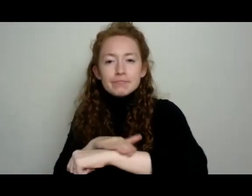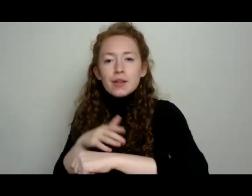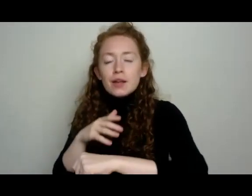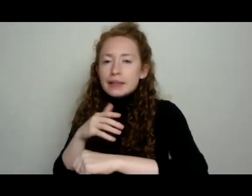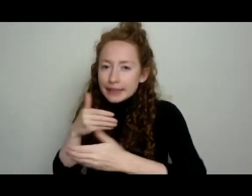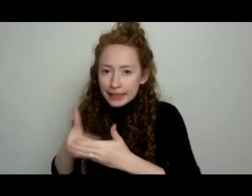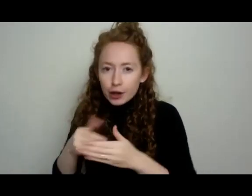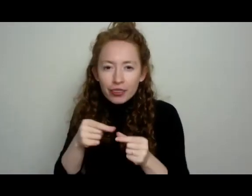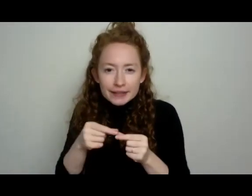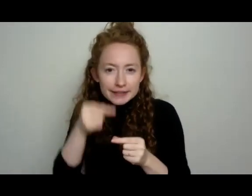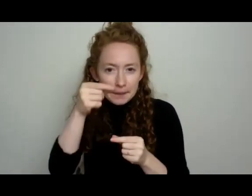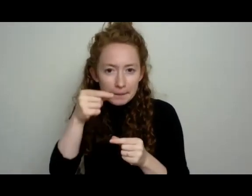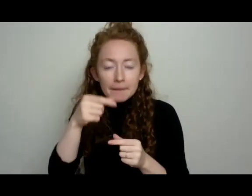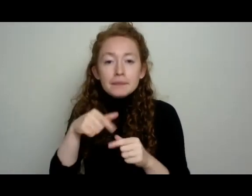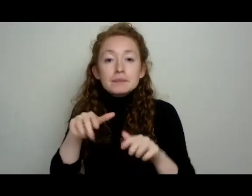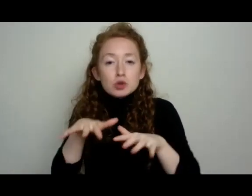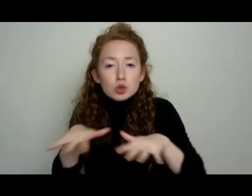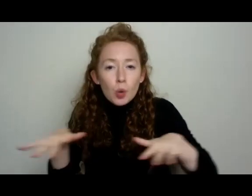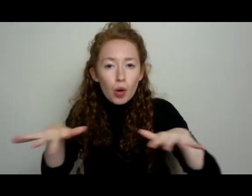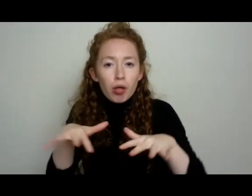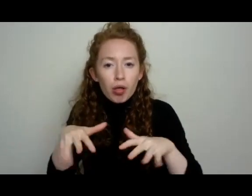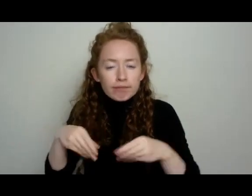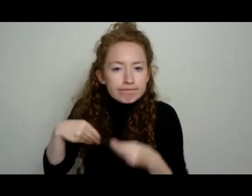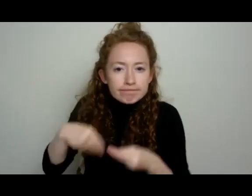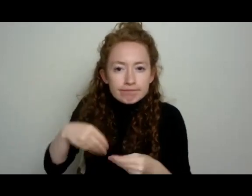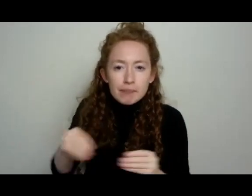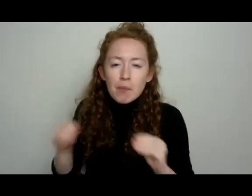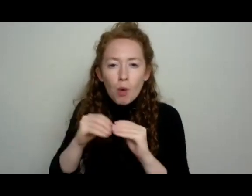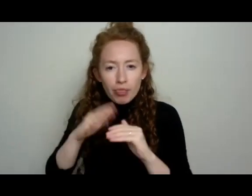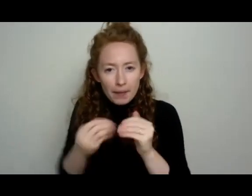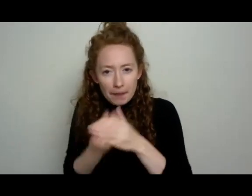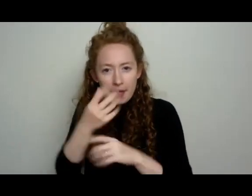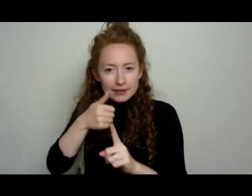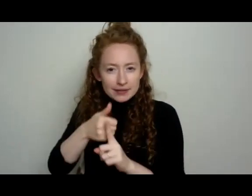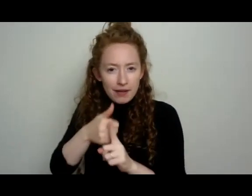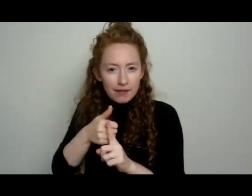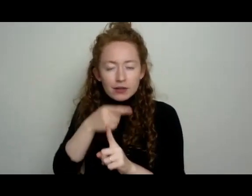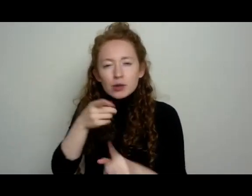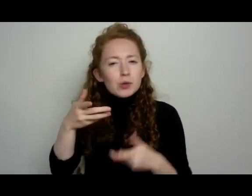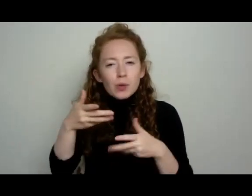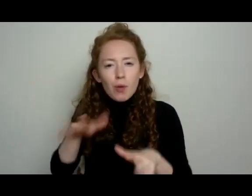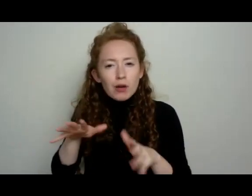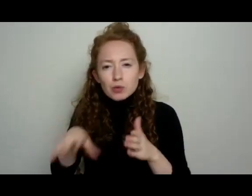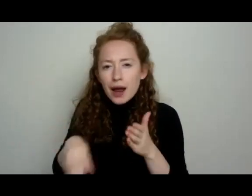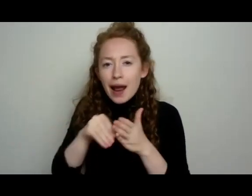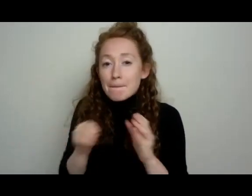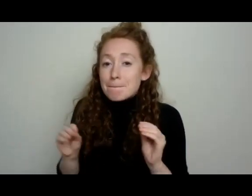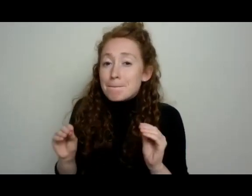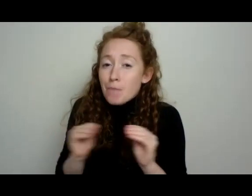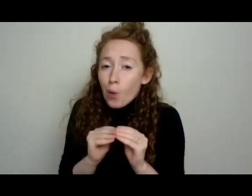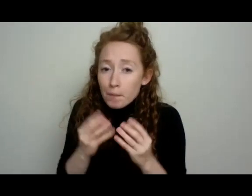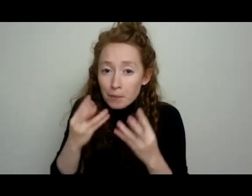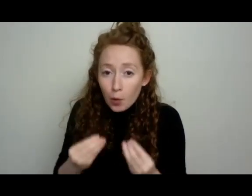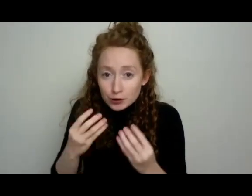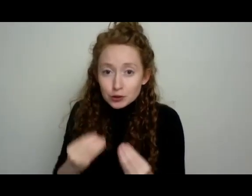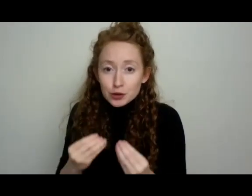watering the soil more than the plant. You don't want to be adding any additional moisture to the